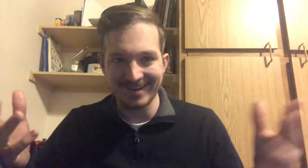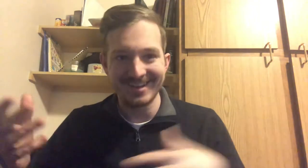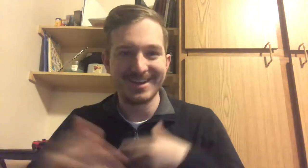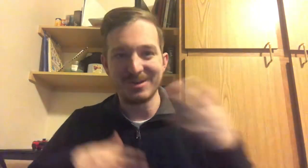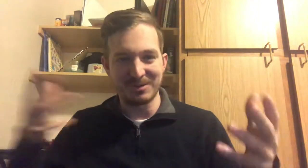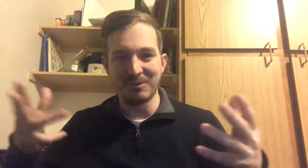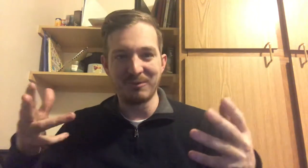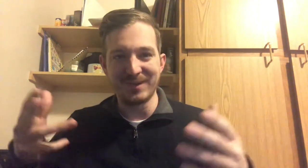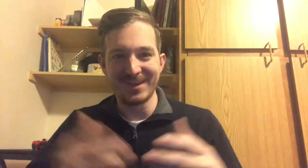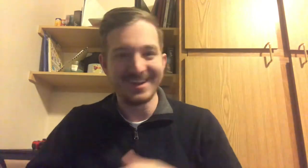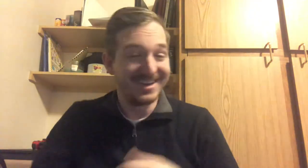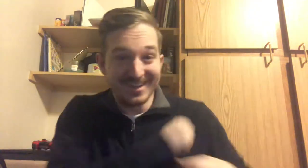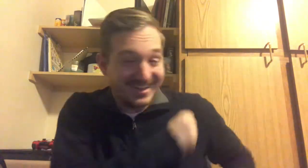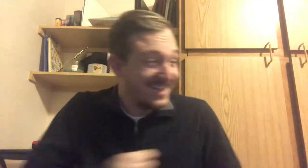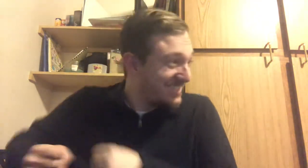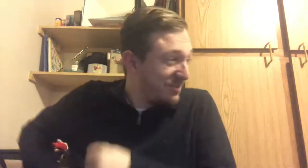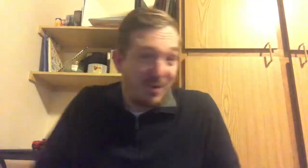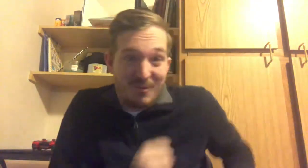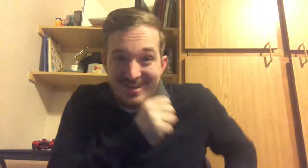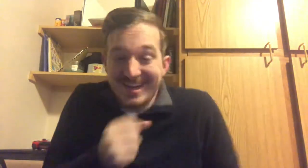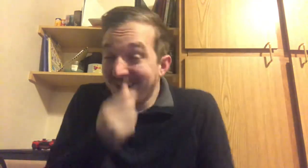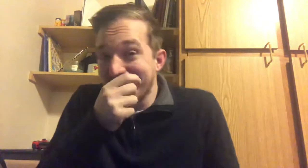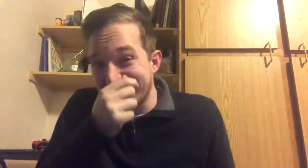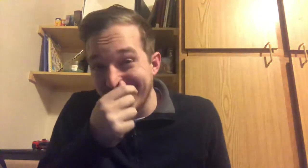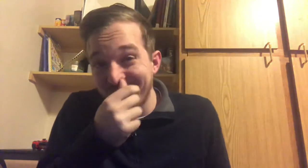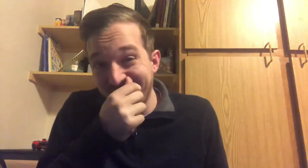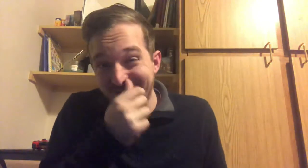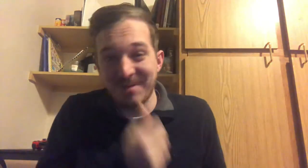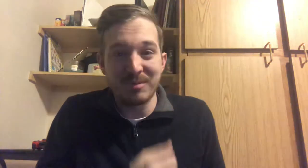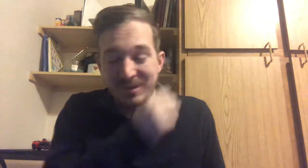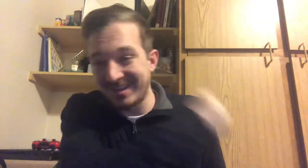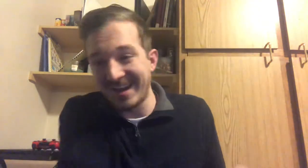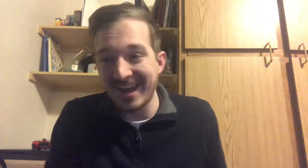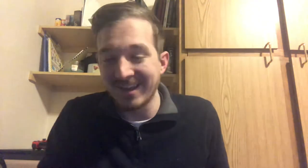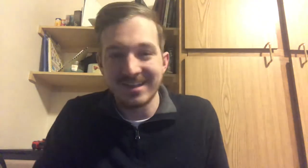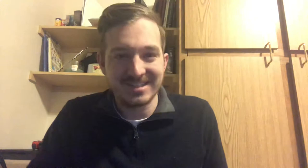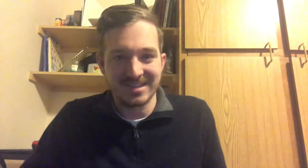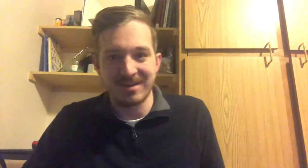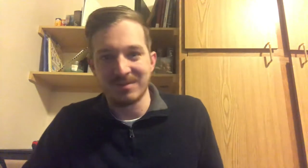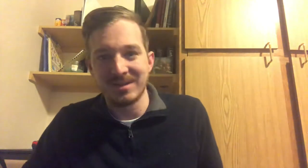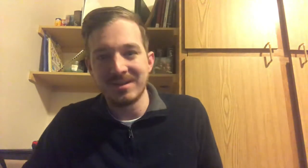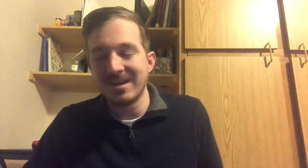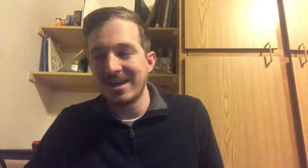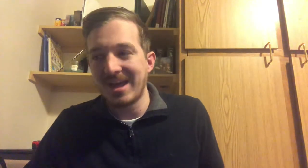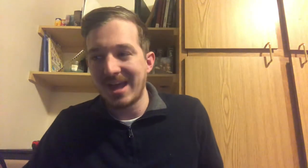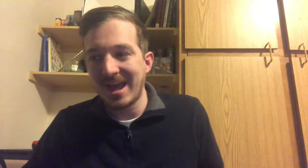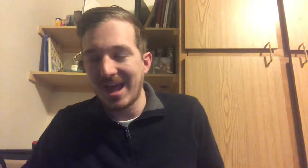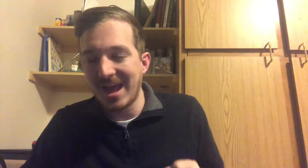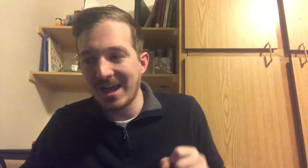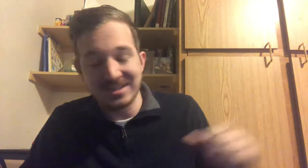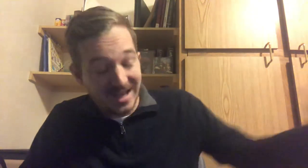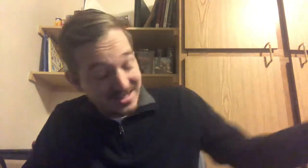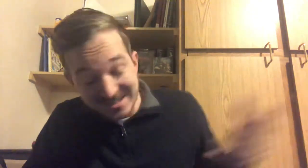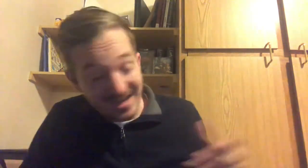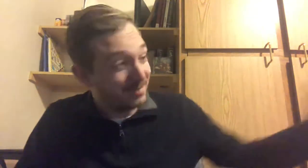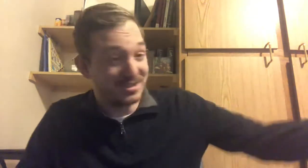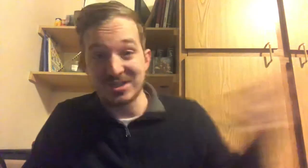goofy, let's see what ridiculous thing we can come up with today side of me. That side of me is just